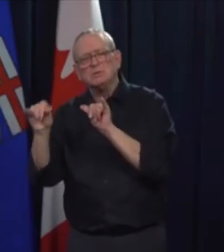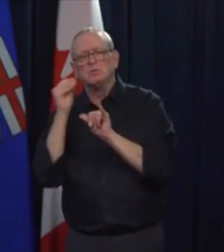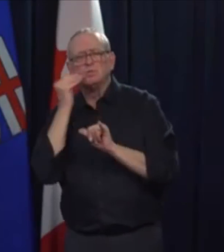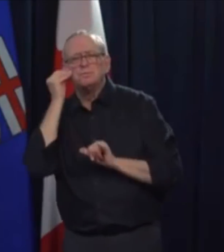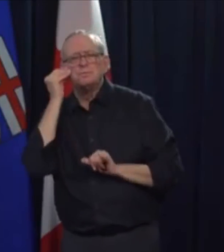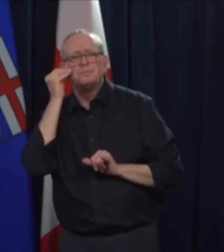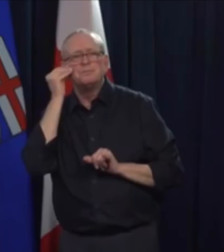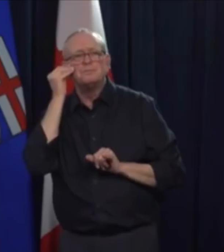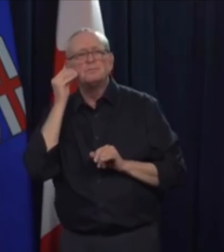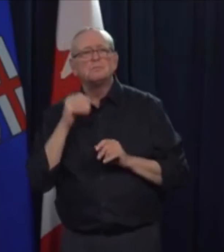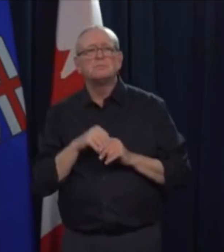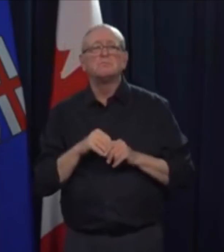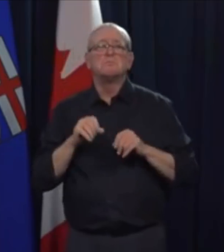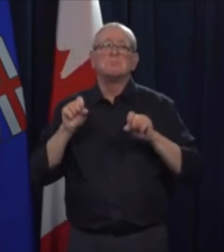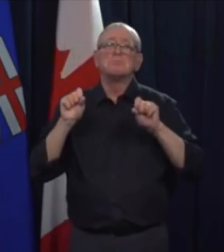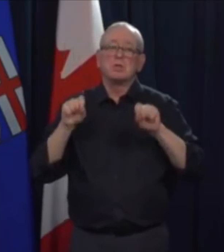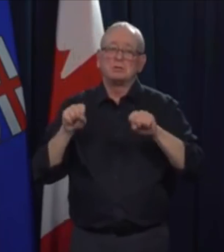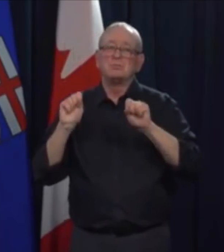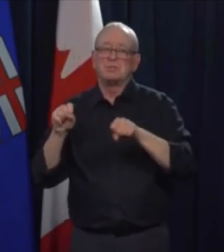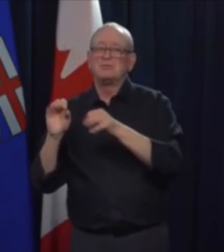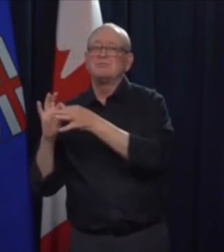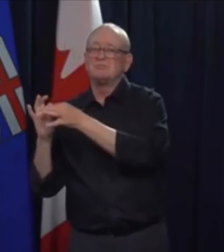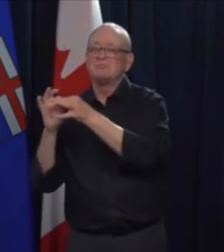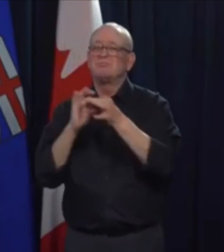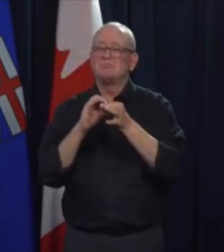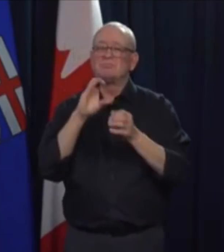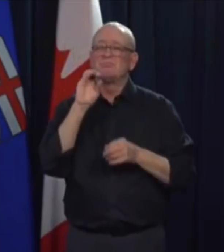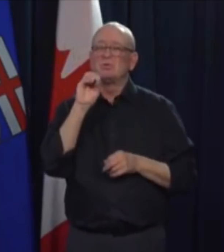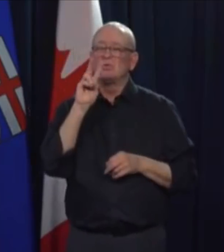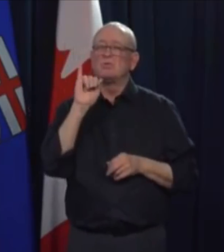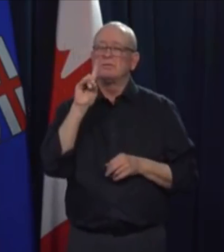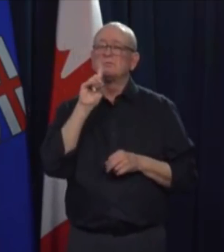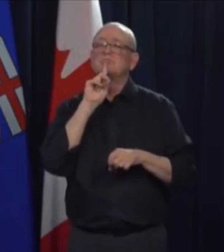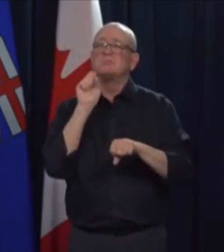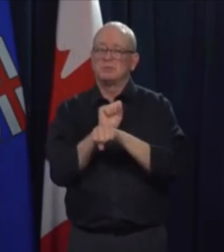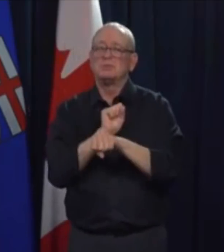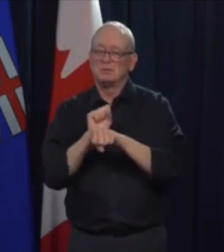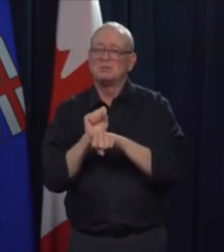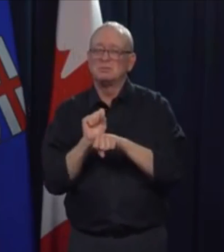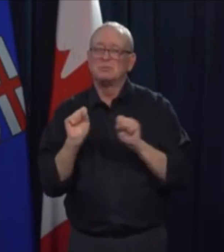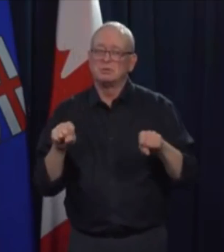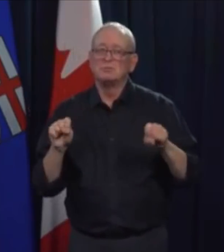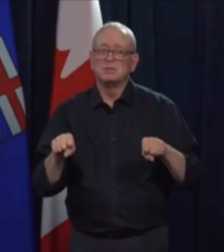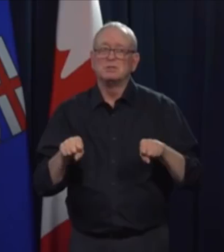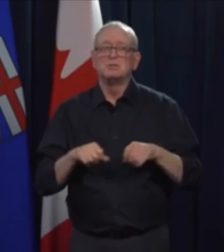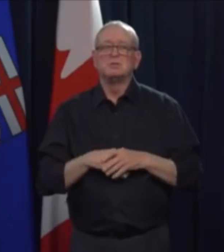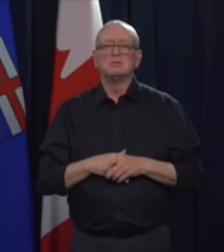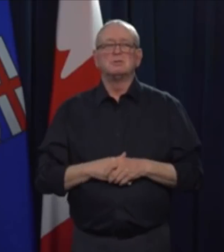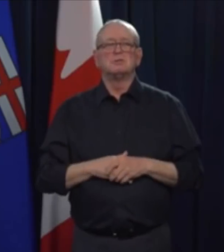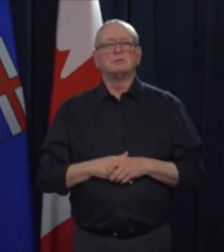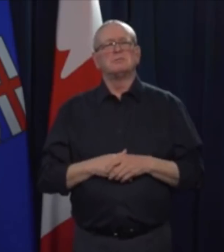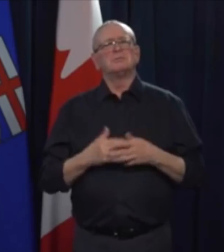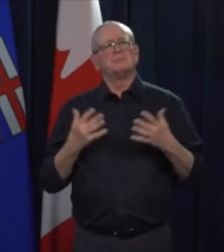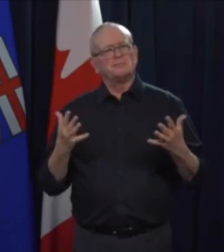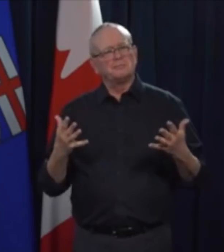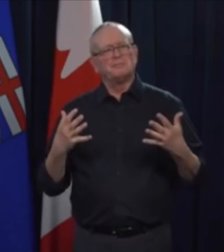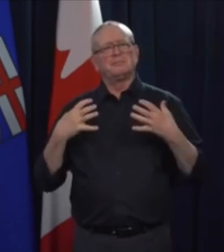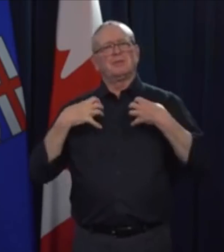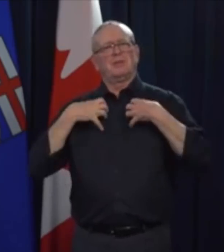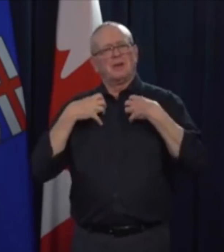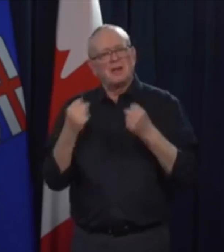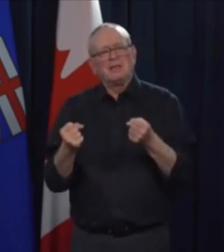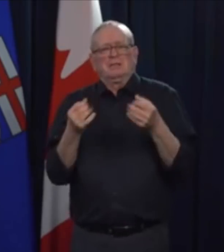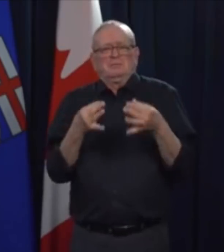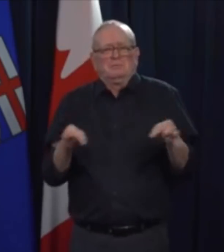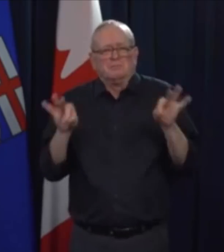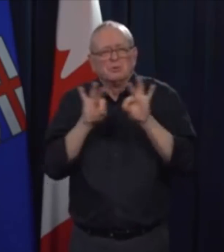The health and well-being of your family, friends, and neighbours are at stake. And we all owe it to each other to take this seriously